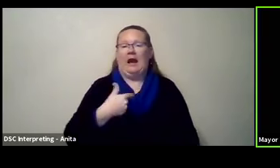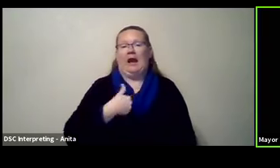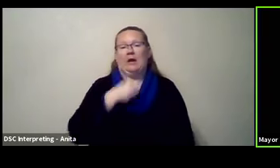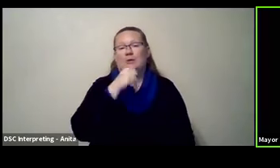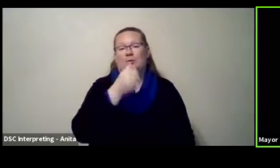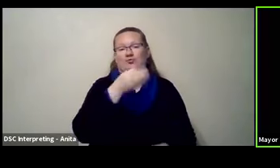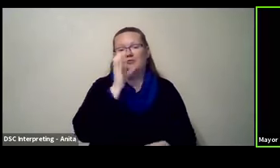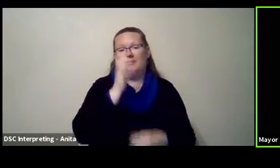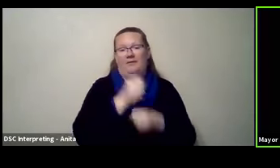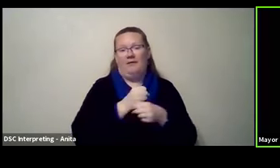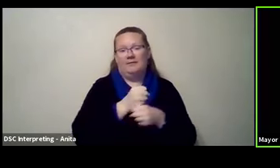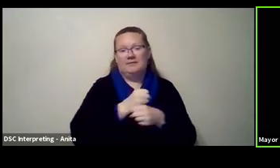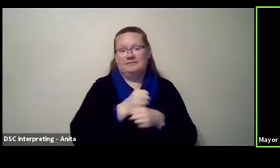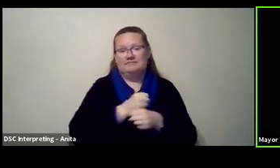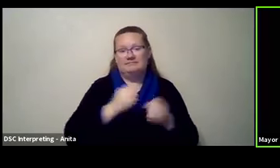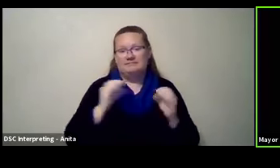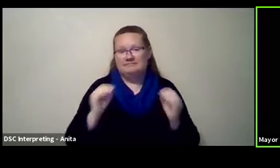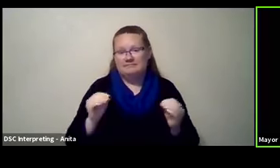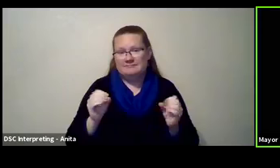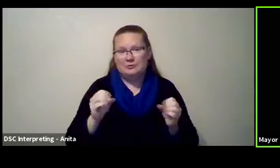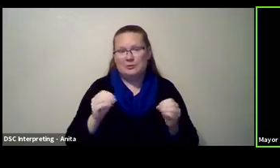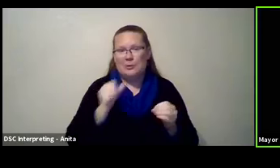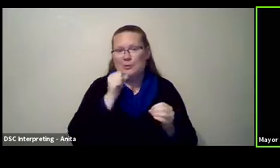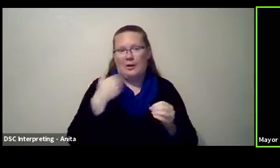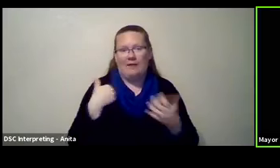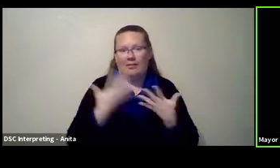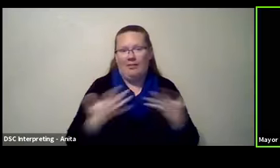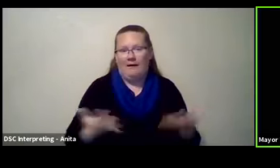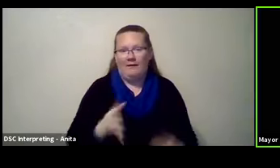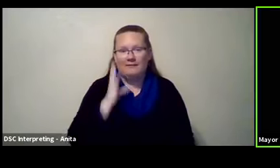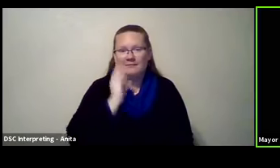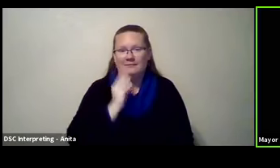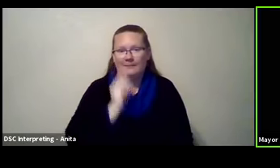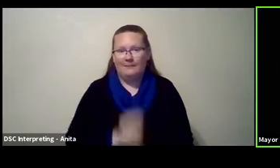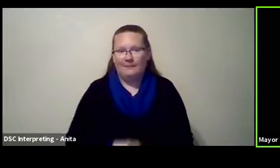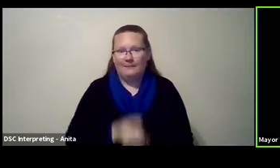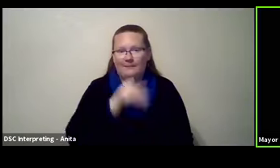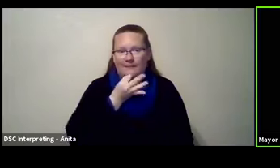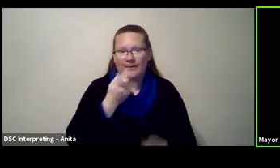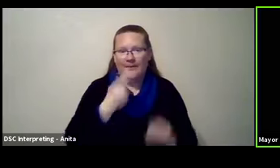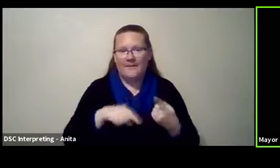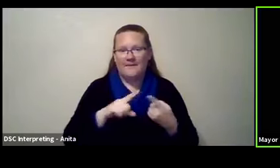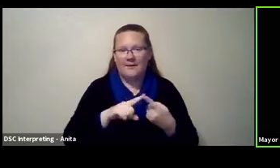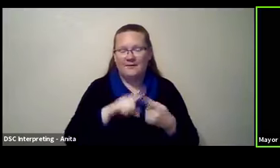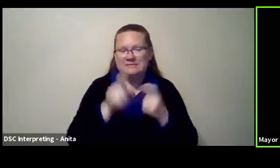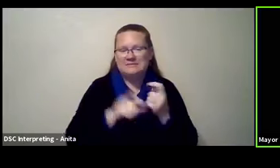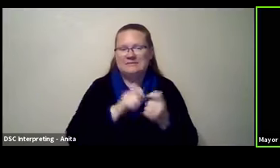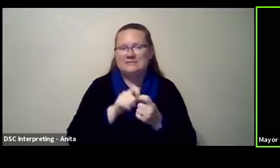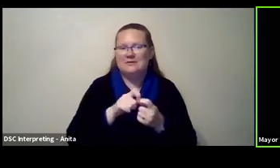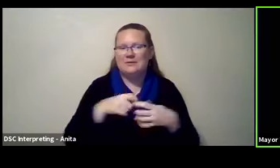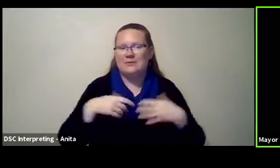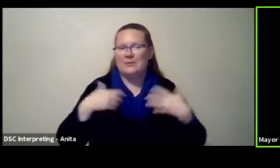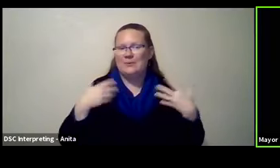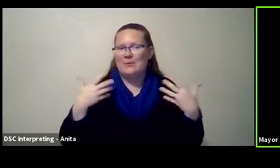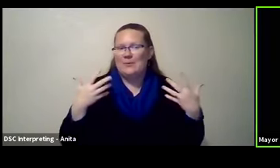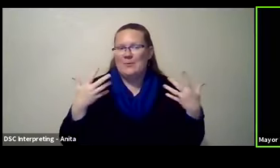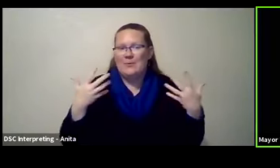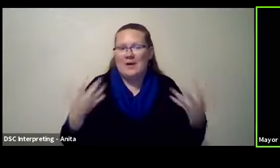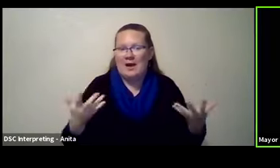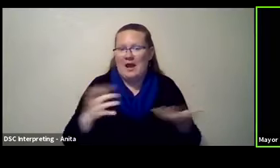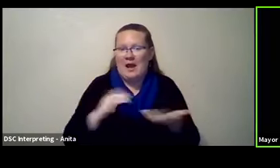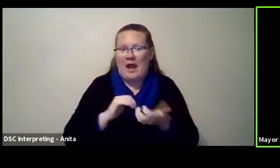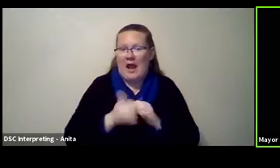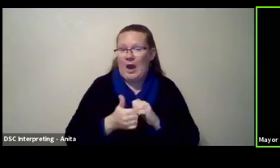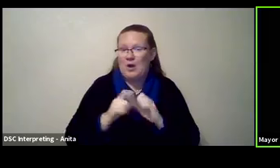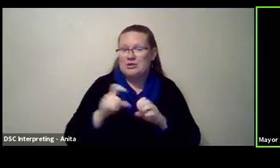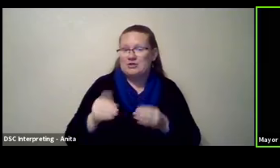So, uh, uh, I don't have a lot of expertise, uh, in terms of, uh, what, uh, uh, of how I should settle this